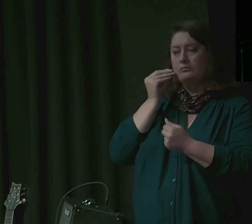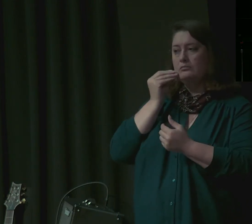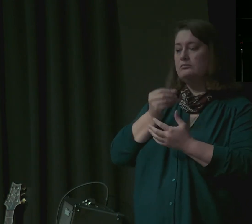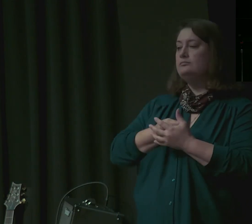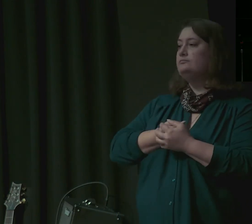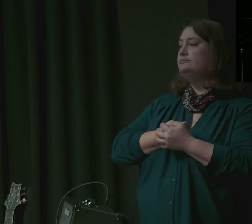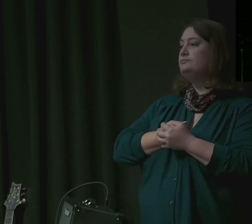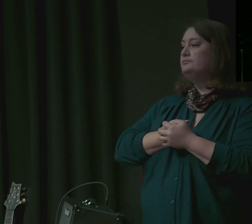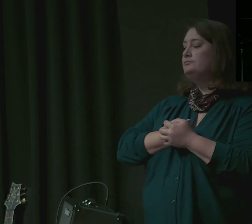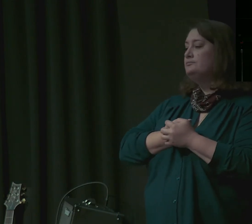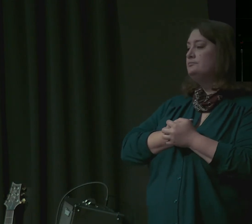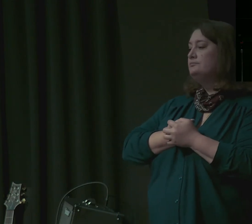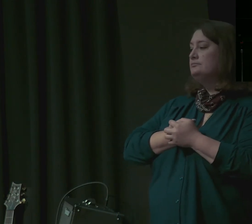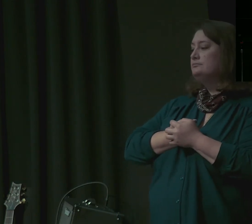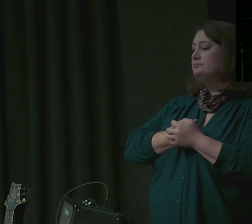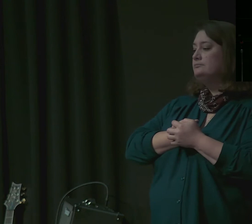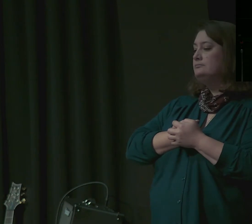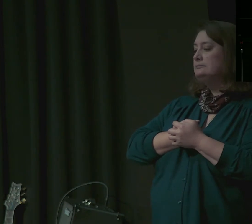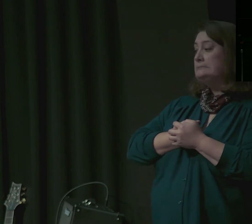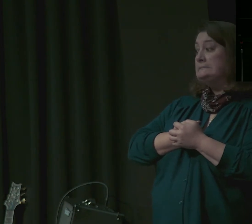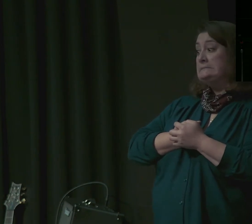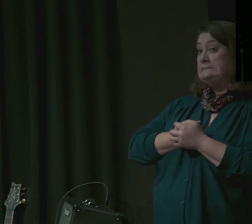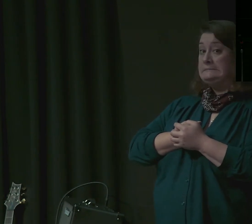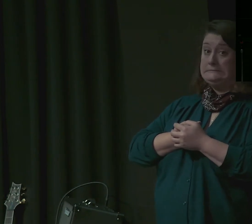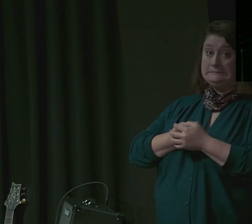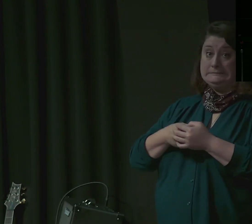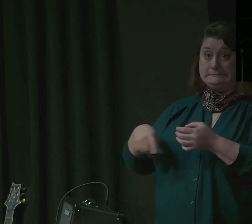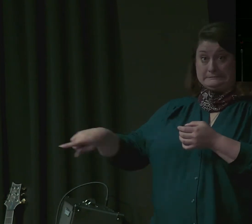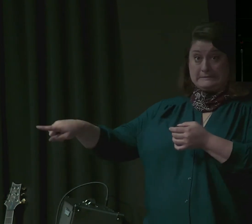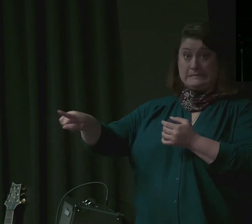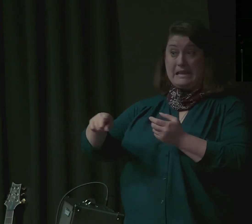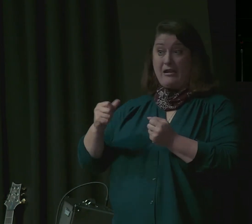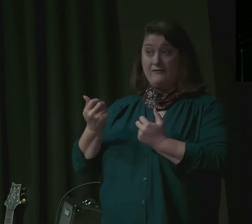Oh, you can smell their fear. Right?